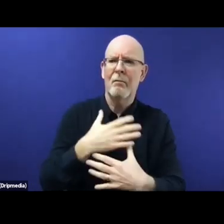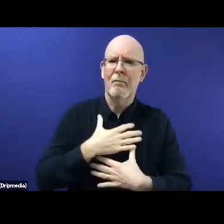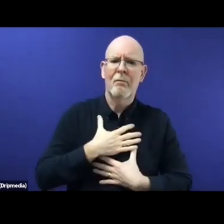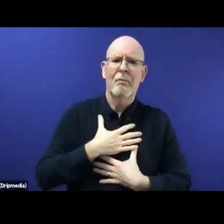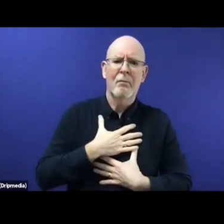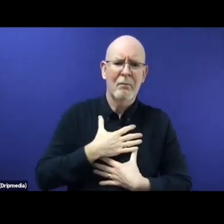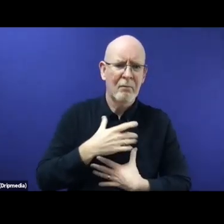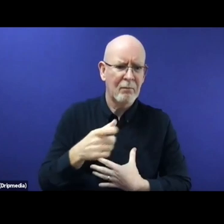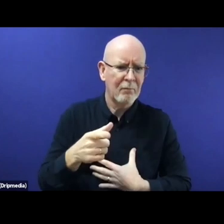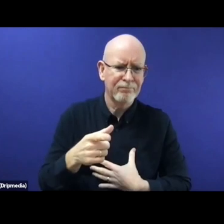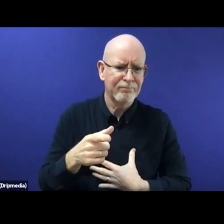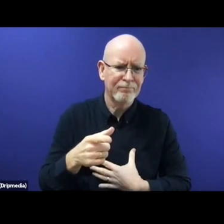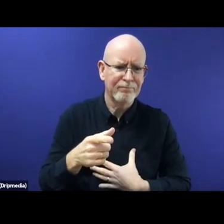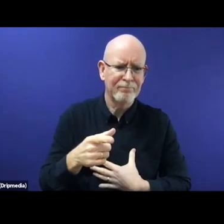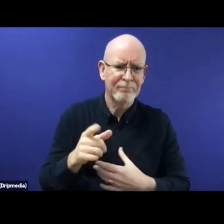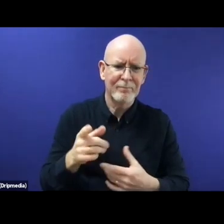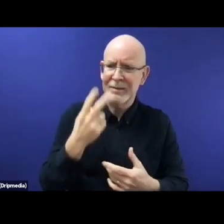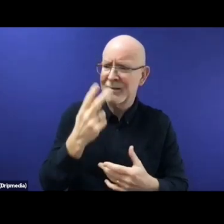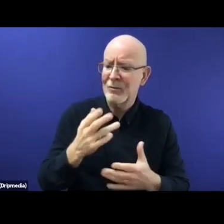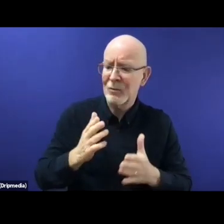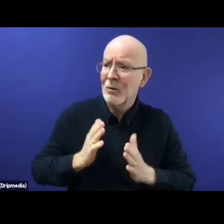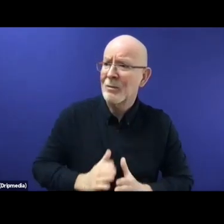that EU migration policy